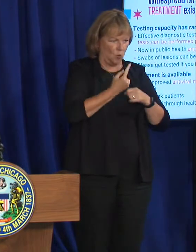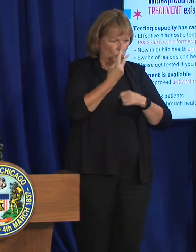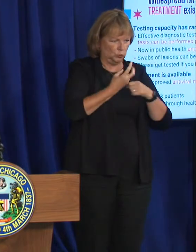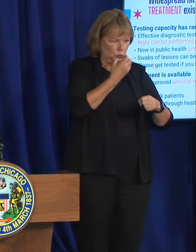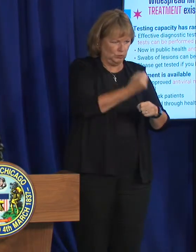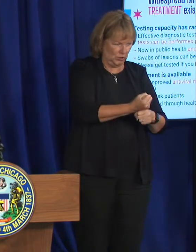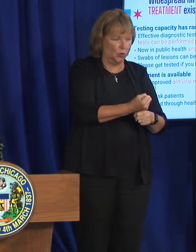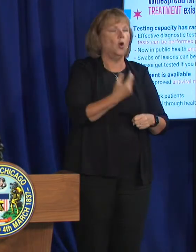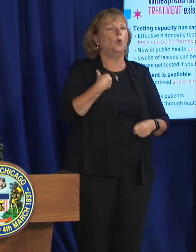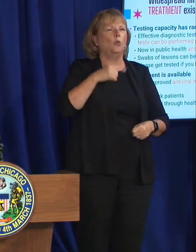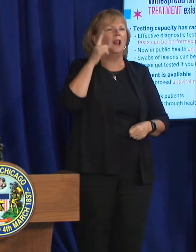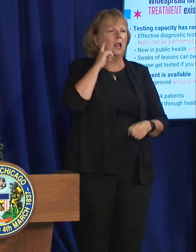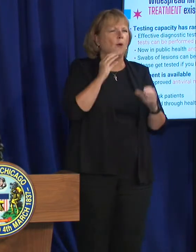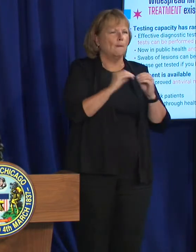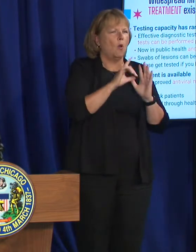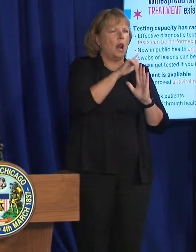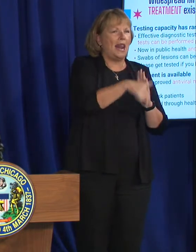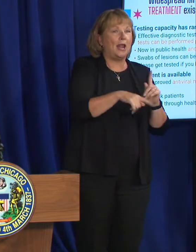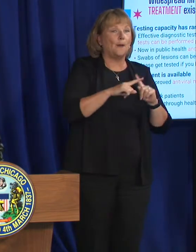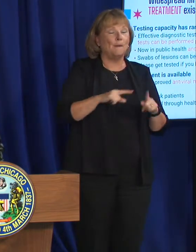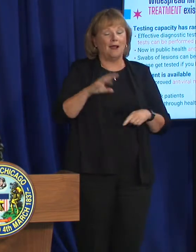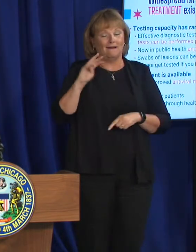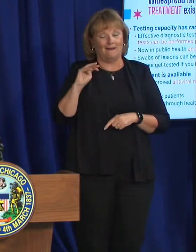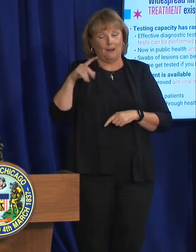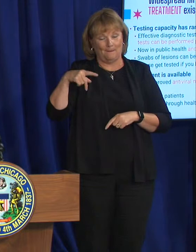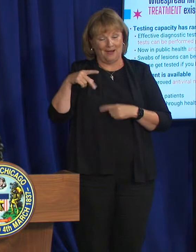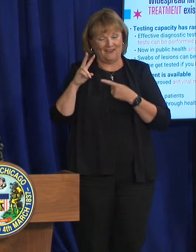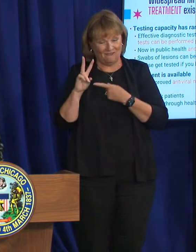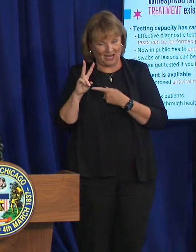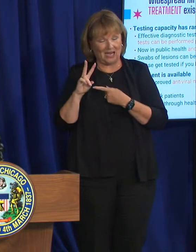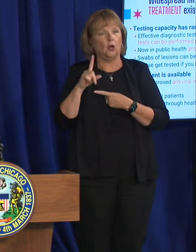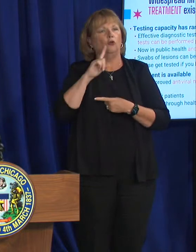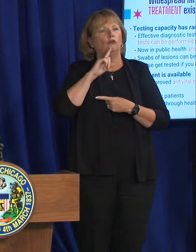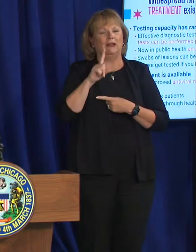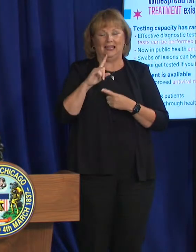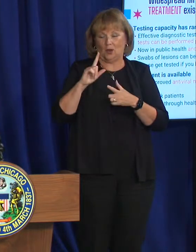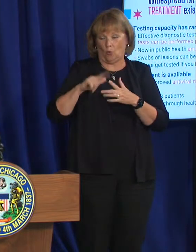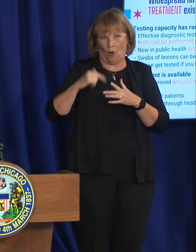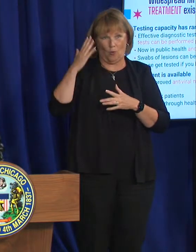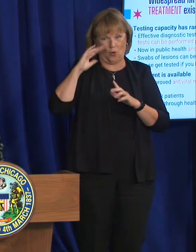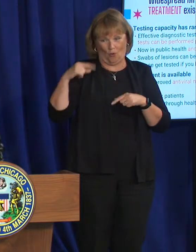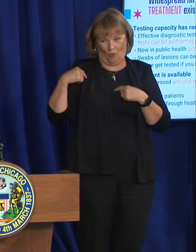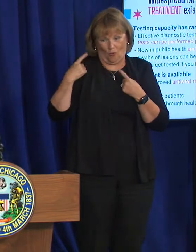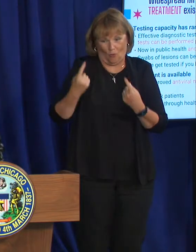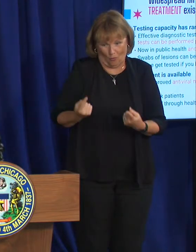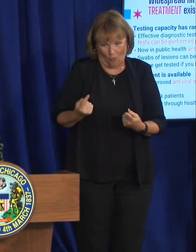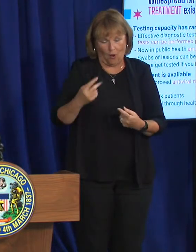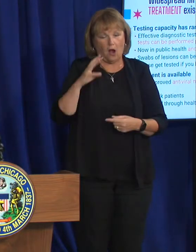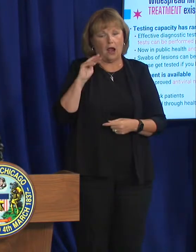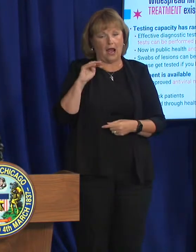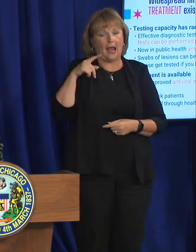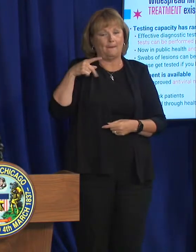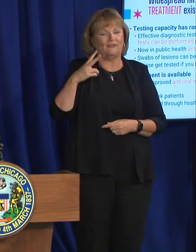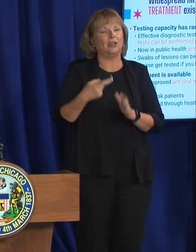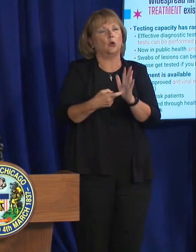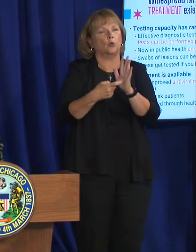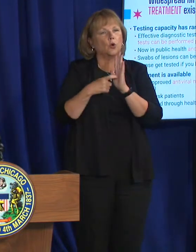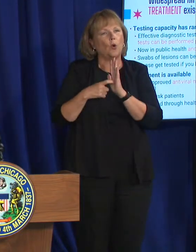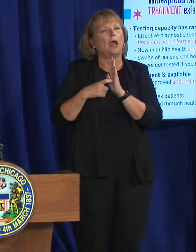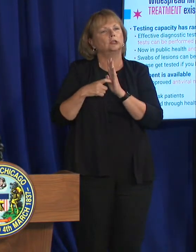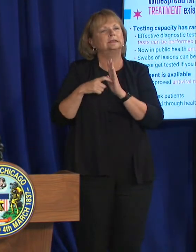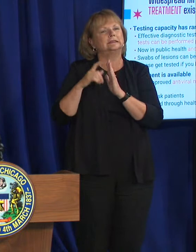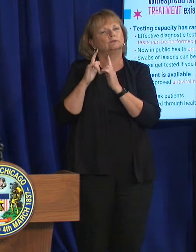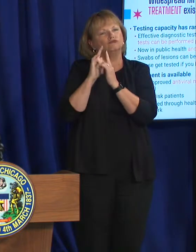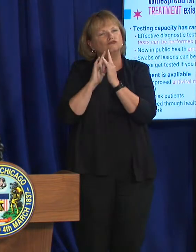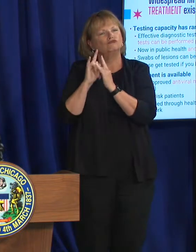You'll hear some more details, but this really does take, based on everything we know now, close and generally intimate